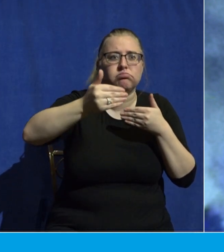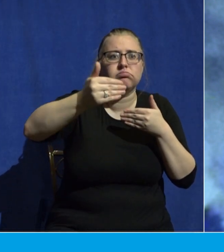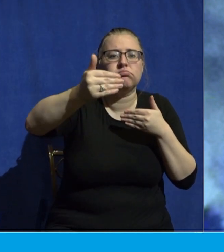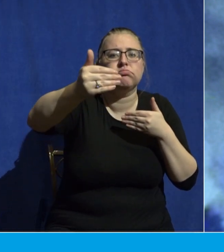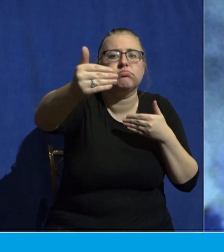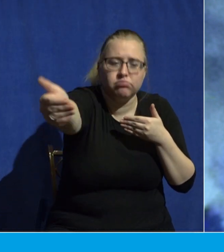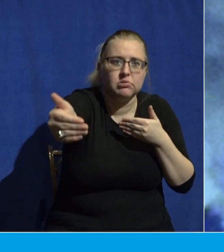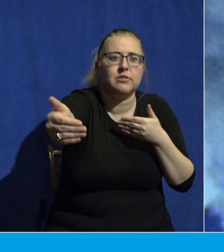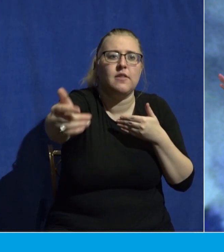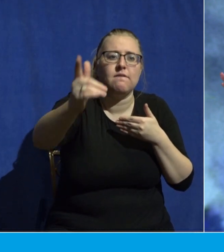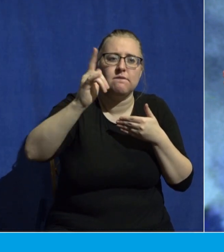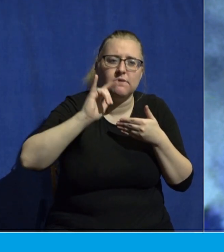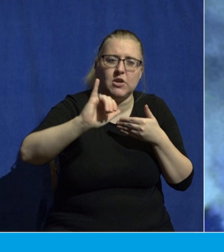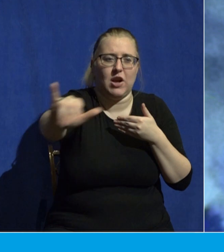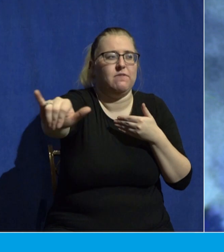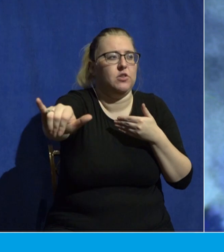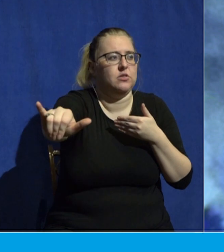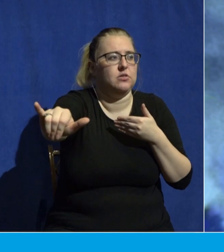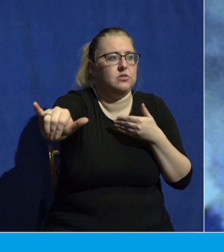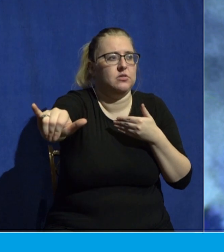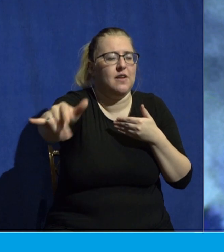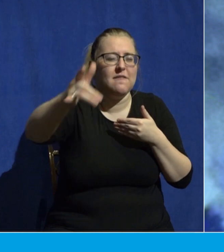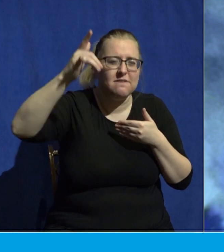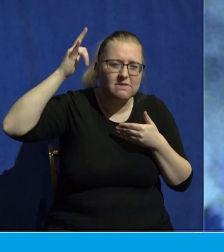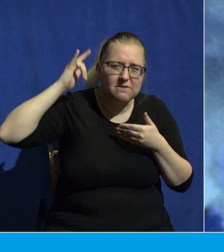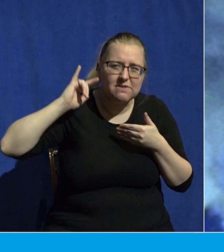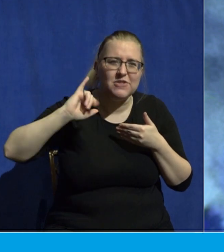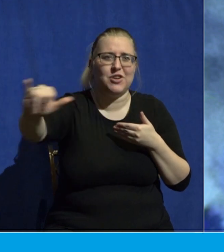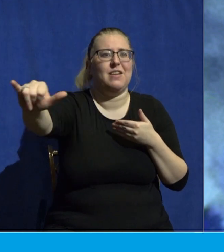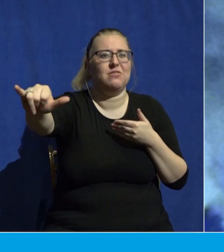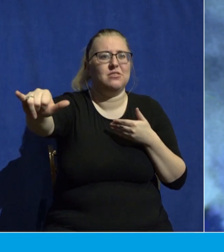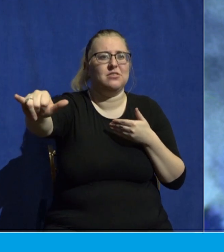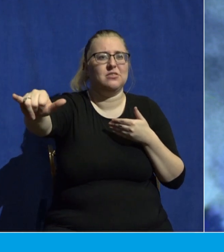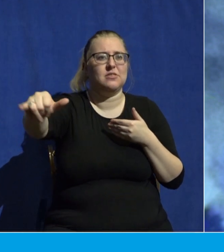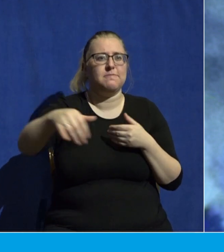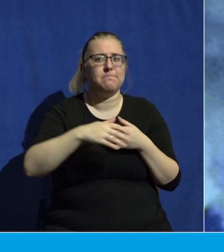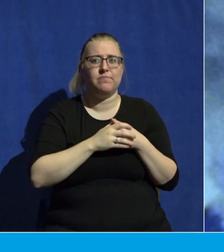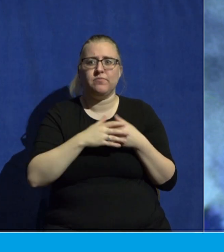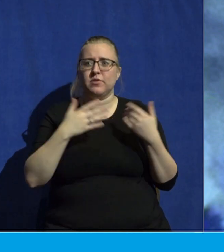Forever. Forever. So do you see it?